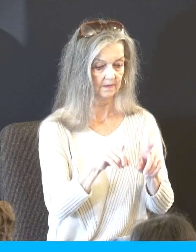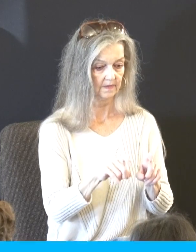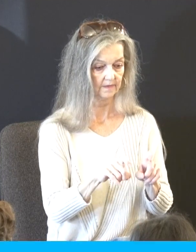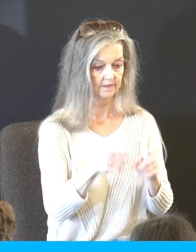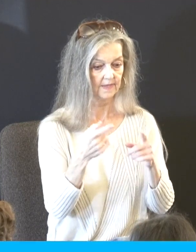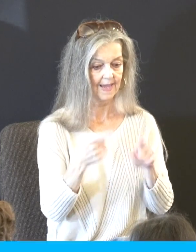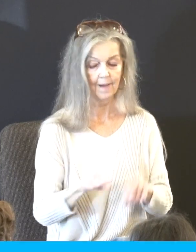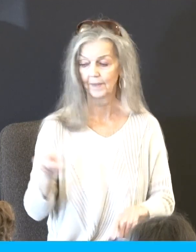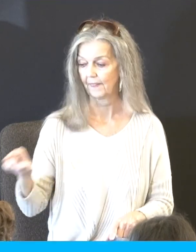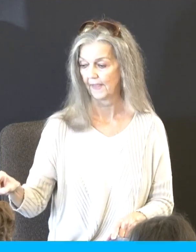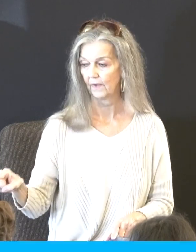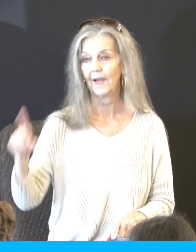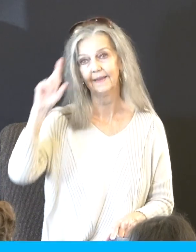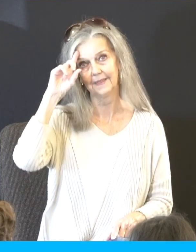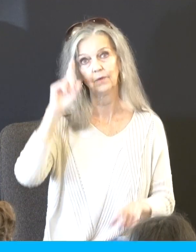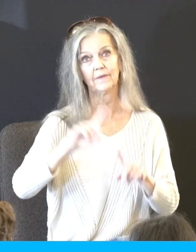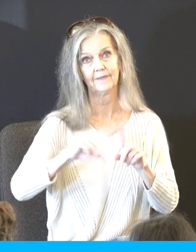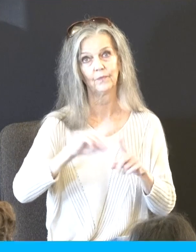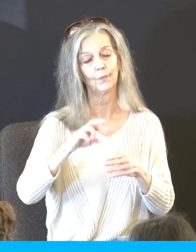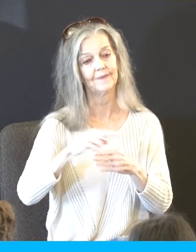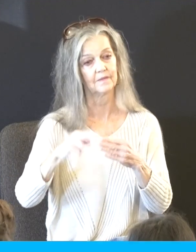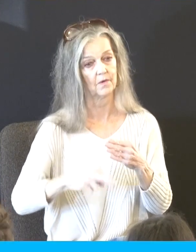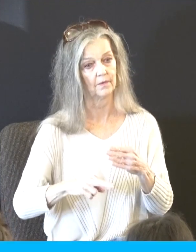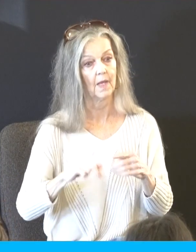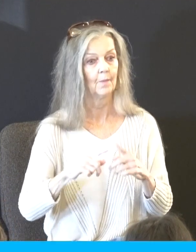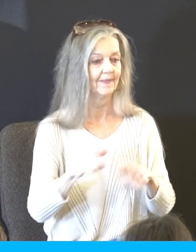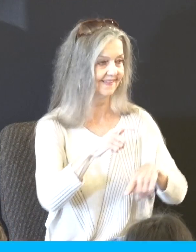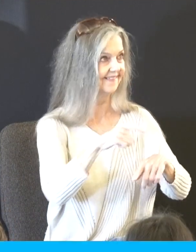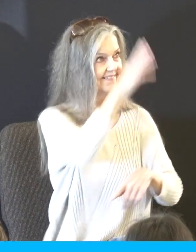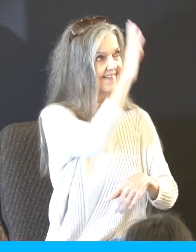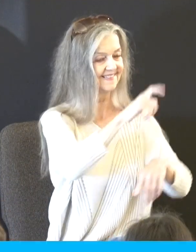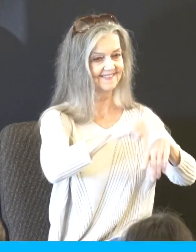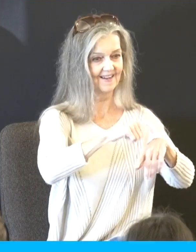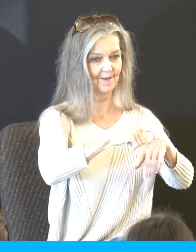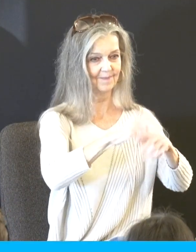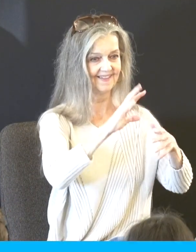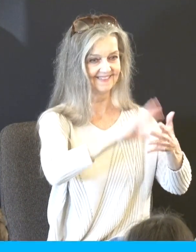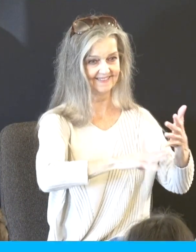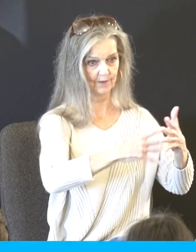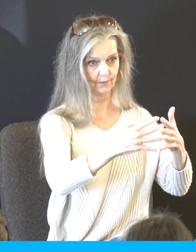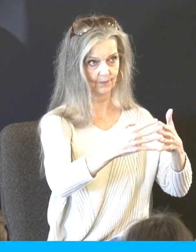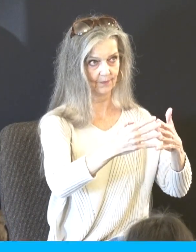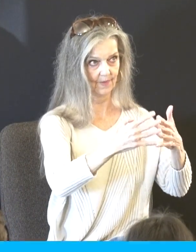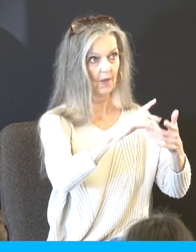think it might have been a different outcome. So, even the timing where God allows you to be tried or tested is divine.